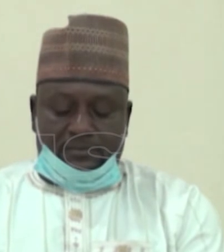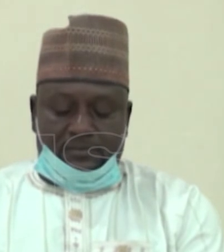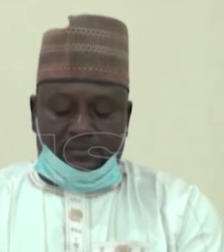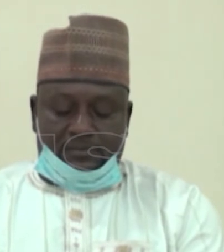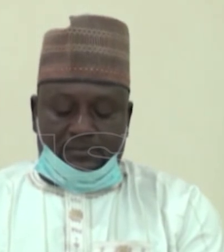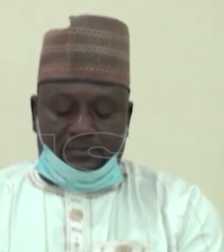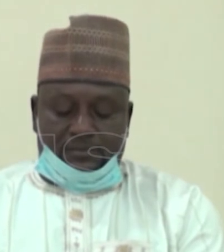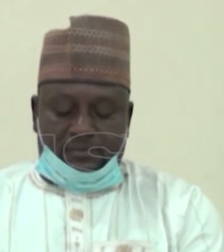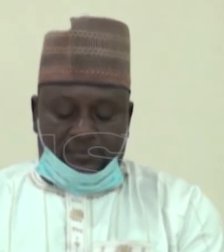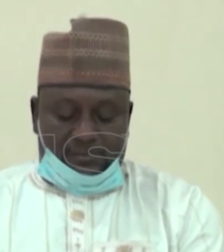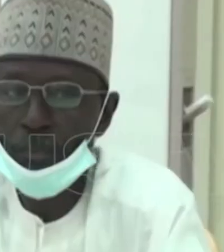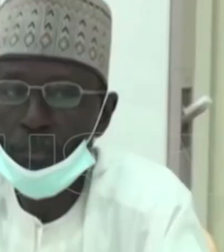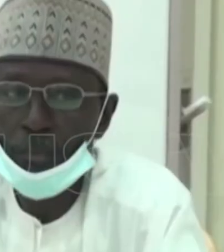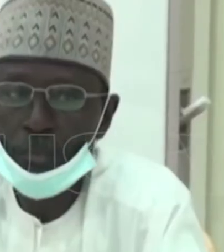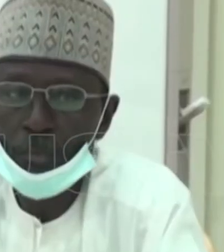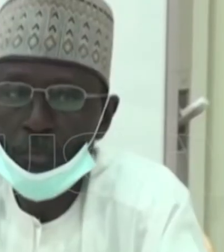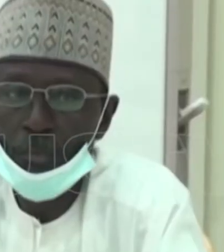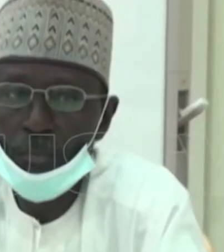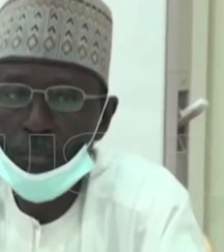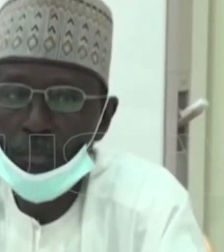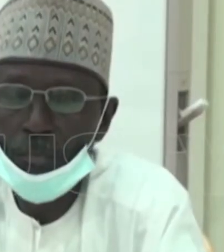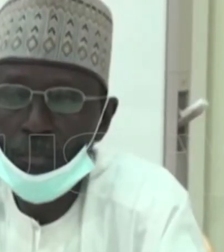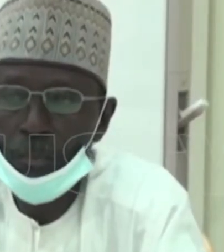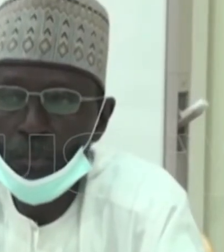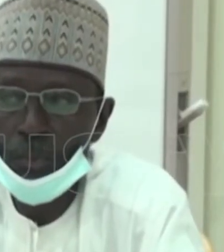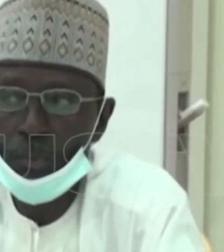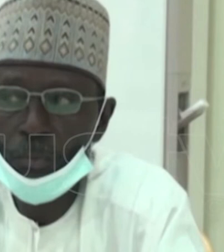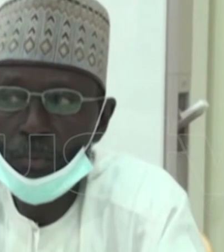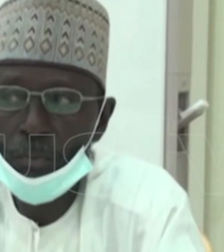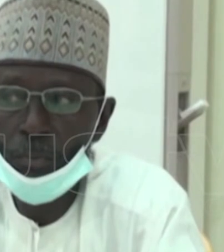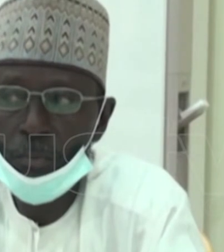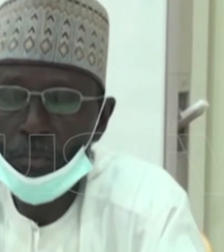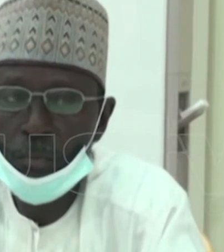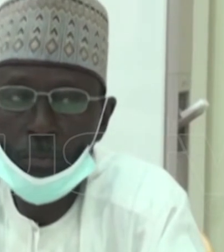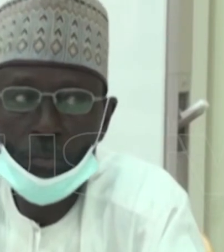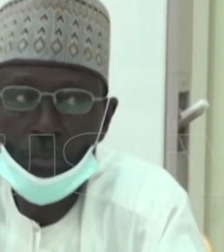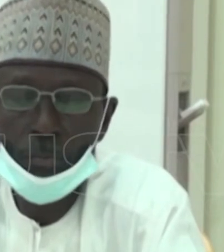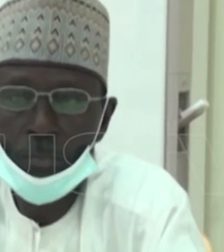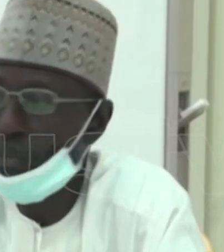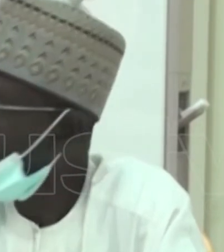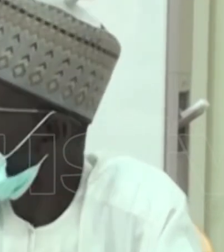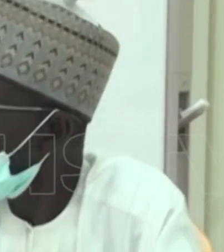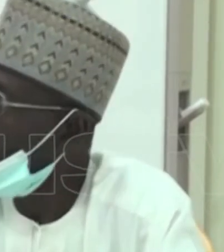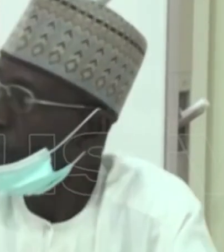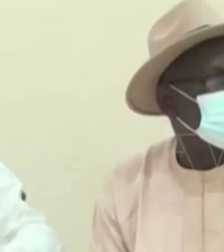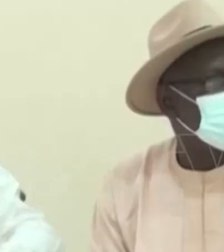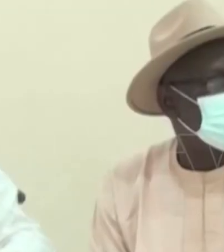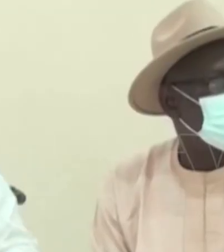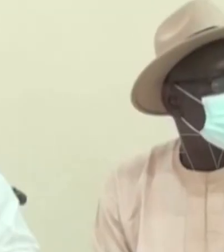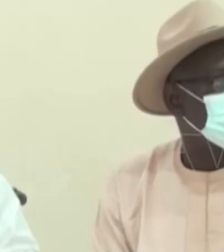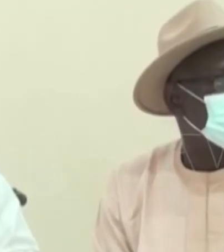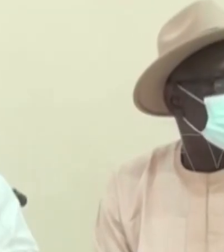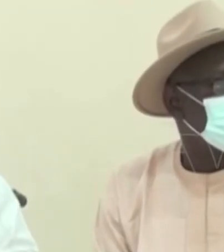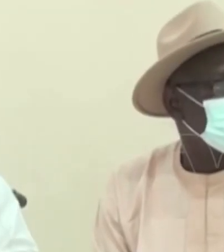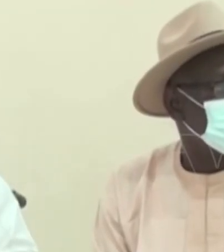specifically advocating education for over 3 million blind persons in Nigeria in consonance with the